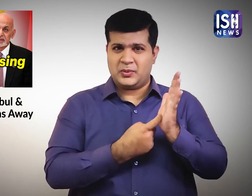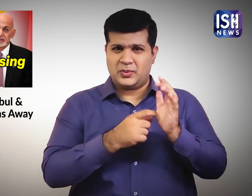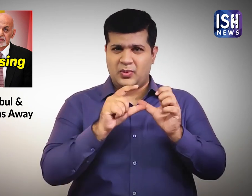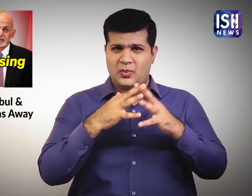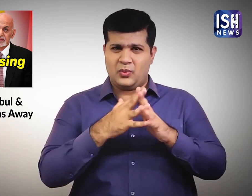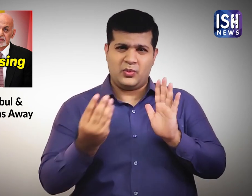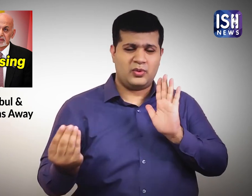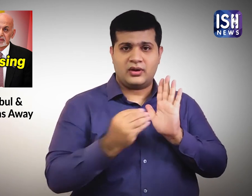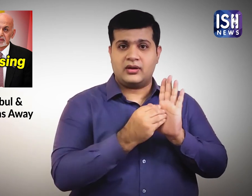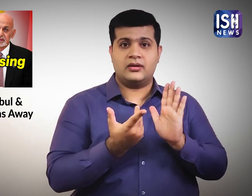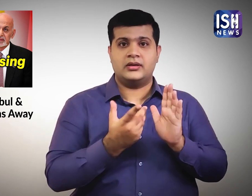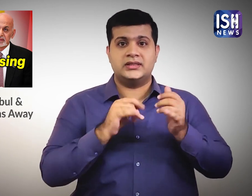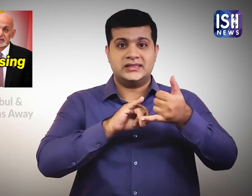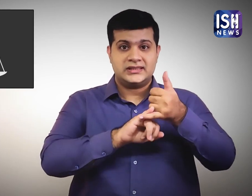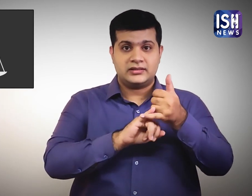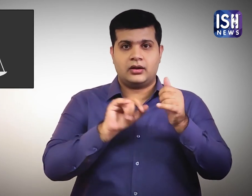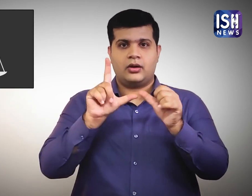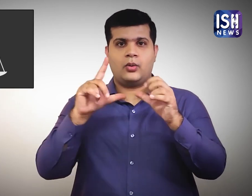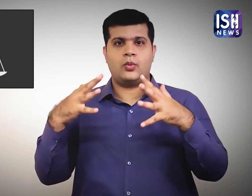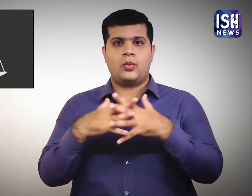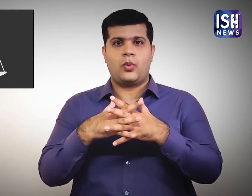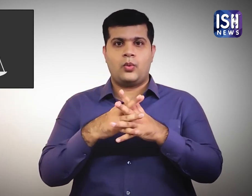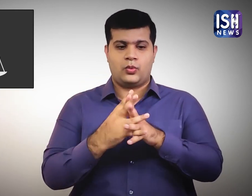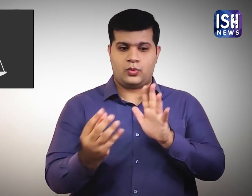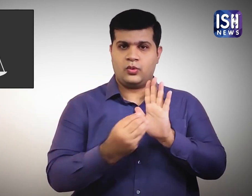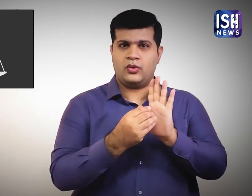They had imposed the extremely strict Sharia law.